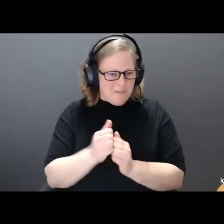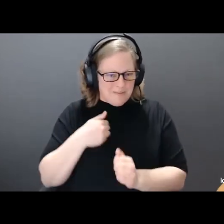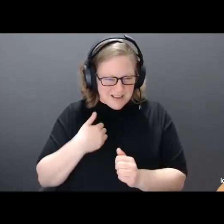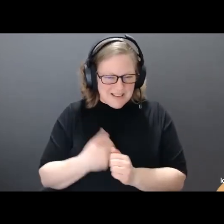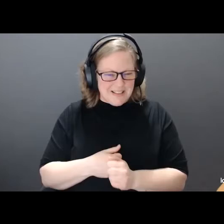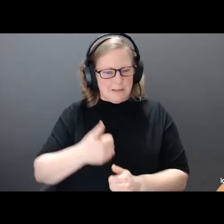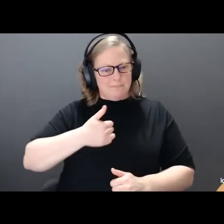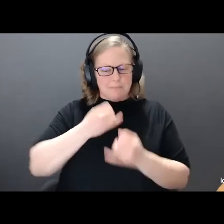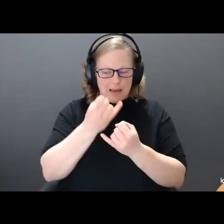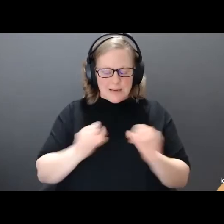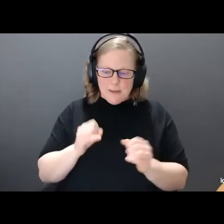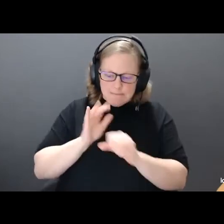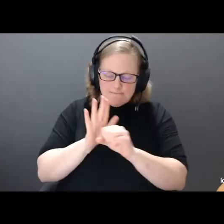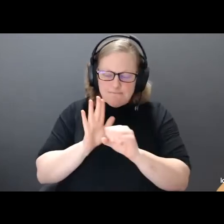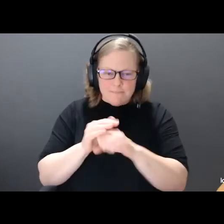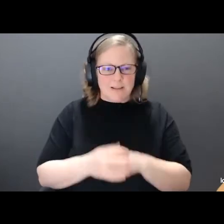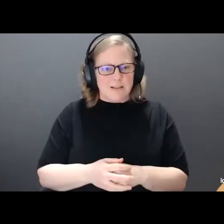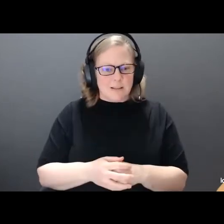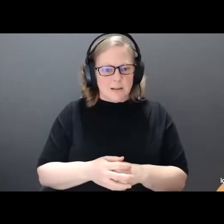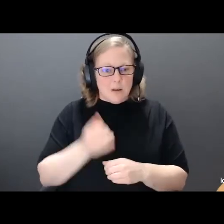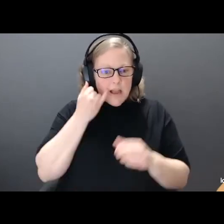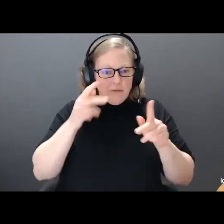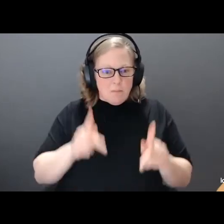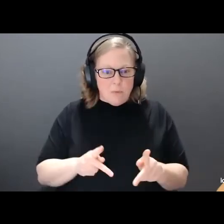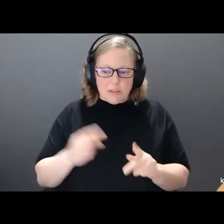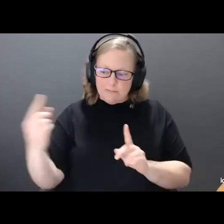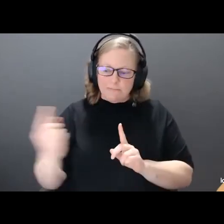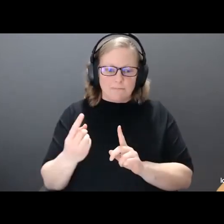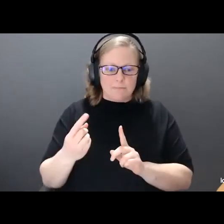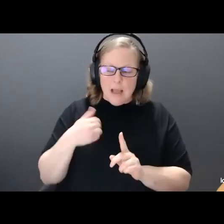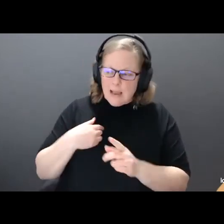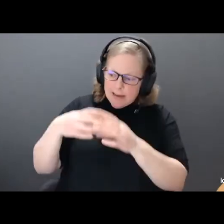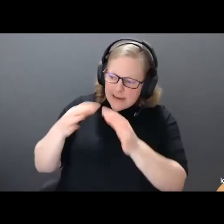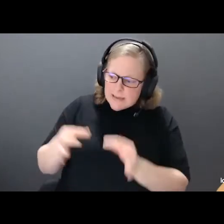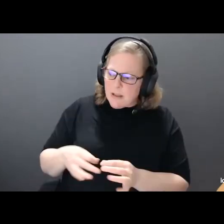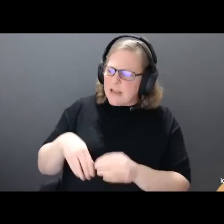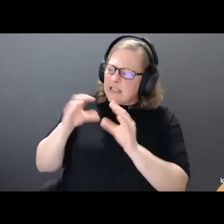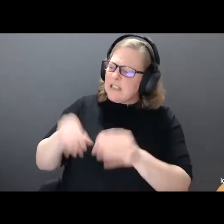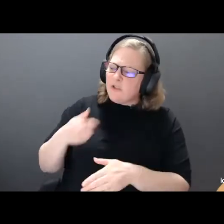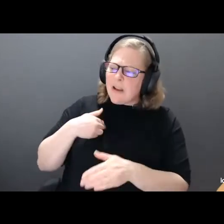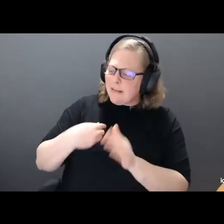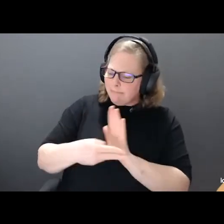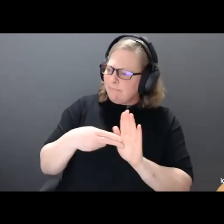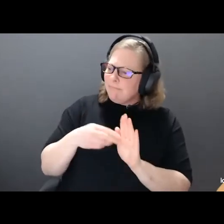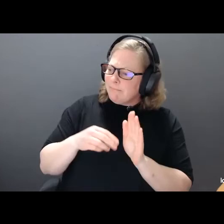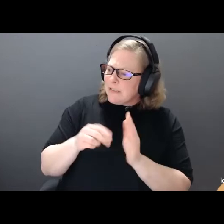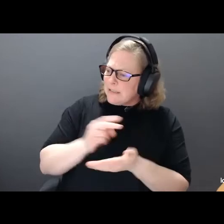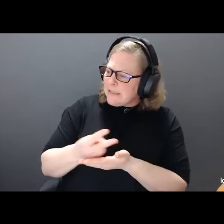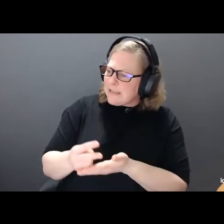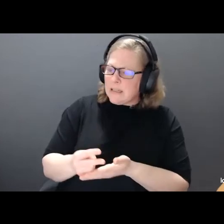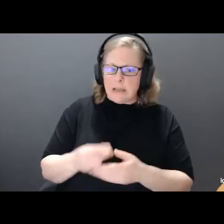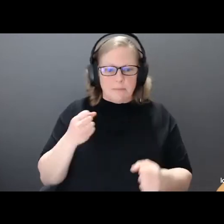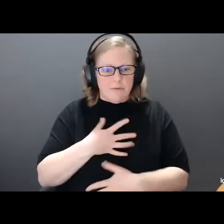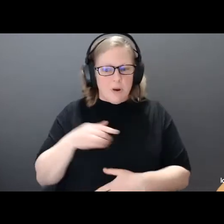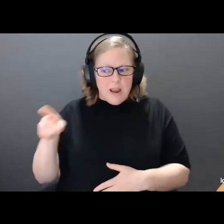them, I still get that anxious feeling that they might tell me it doesn't exist or they might tell me that they can't accommodate me, just like I was told when I was younger.